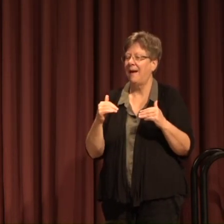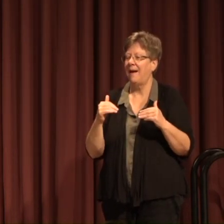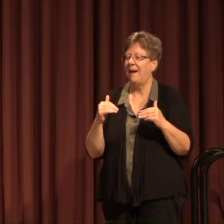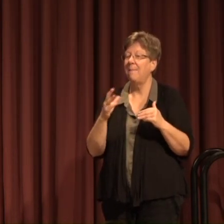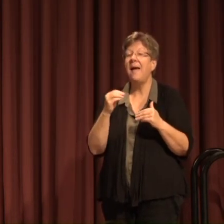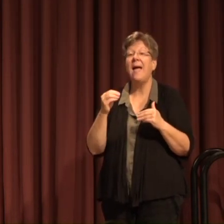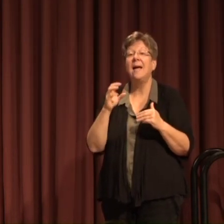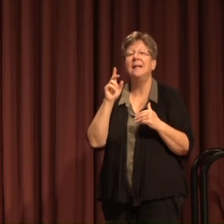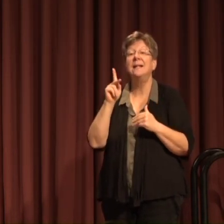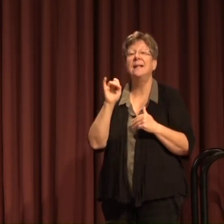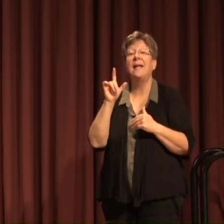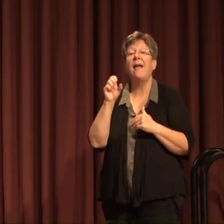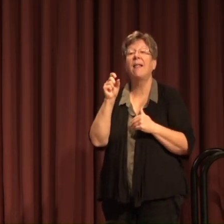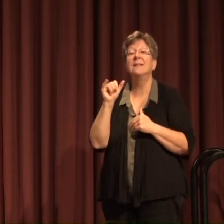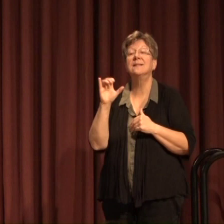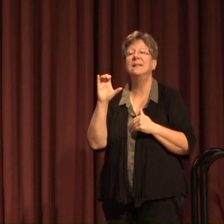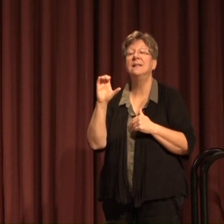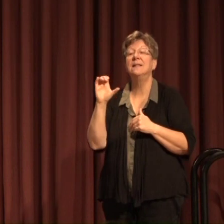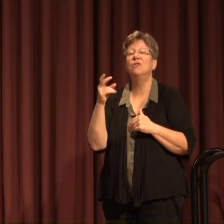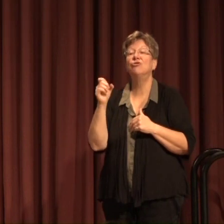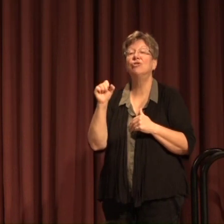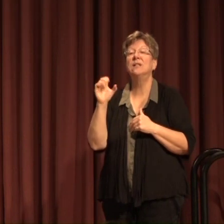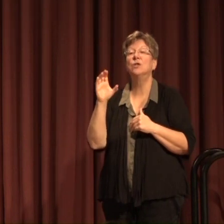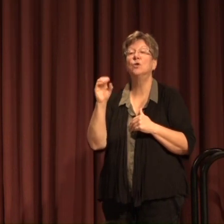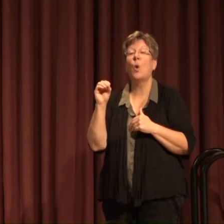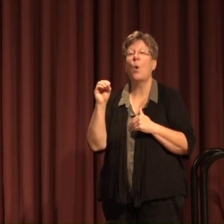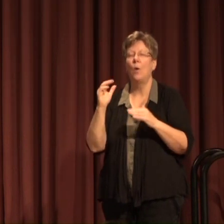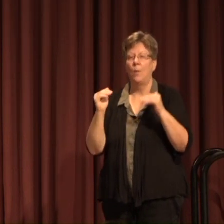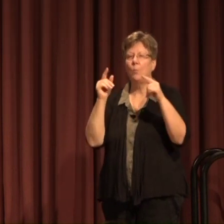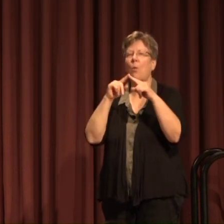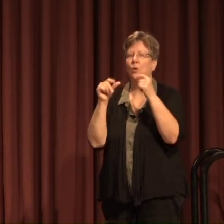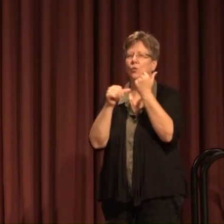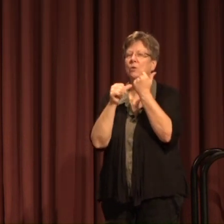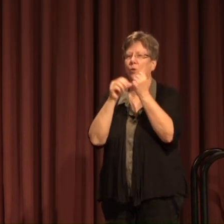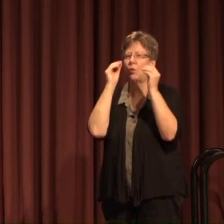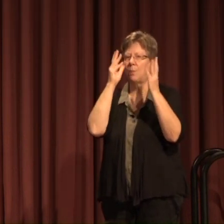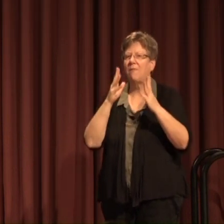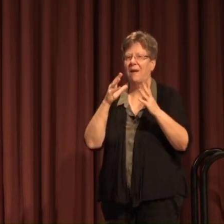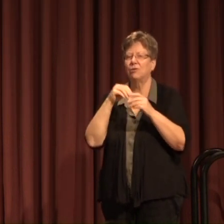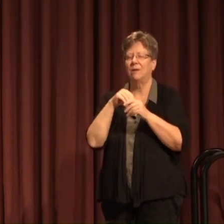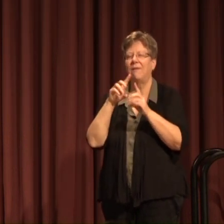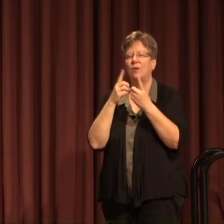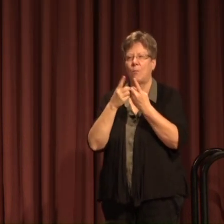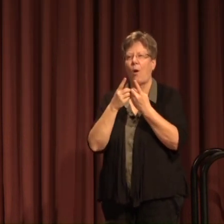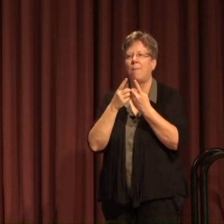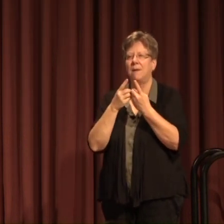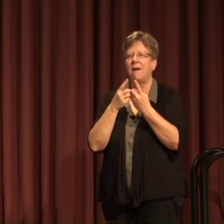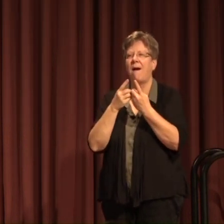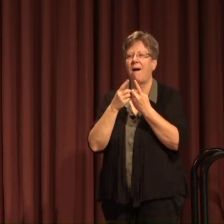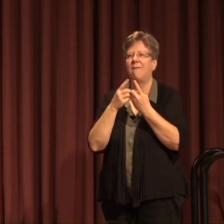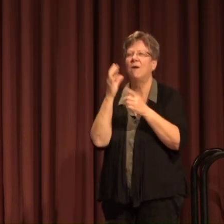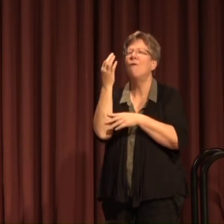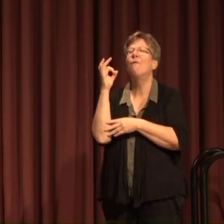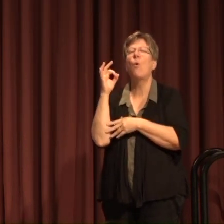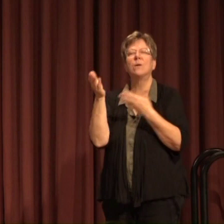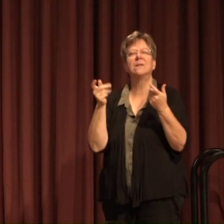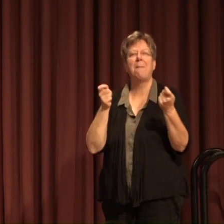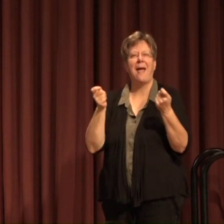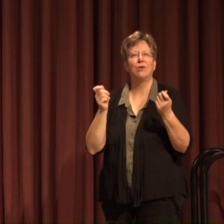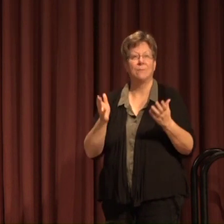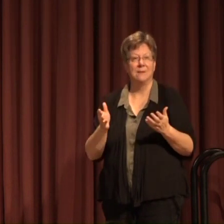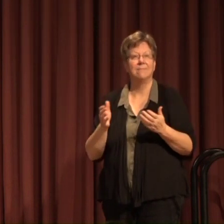and Kelsey Genso promoted to associate professor in the department of forest management